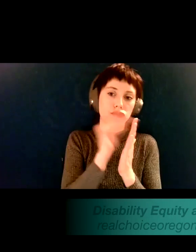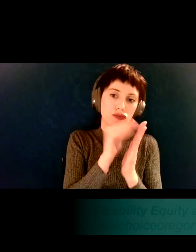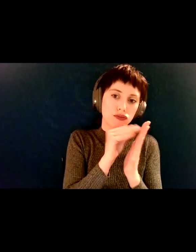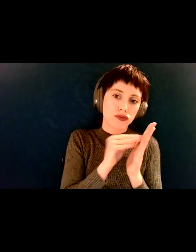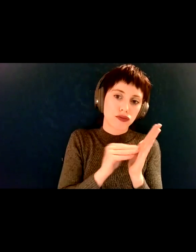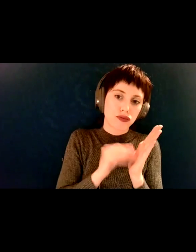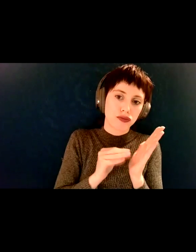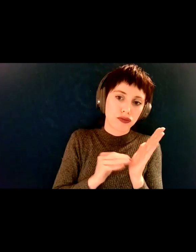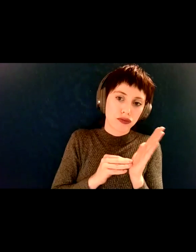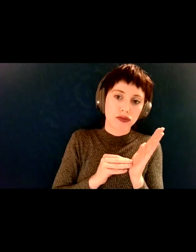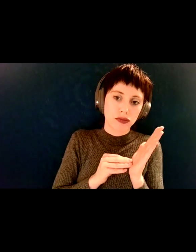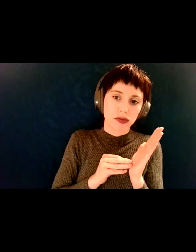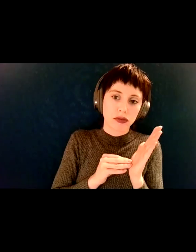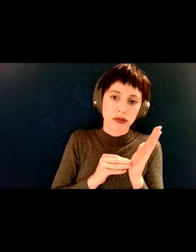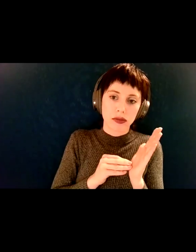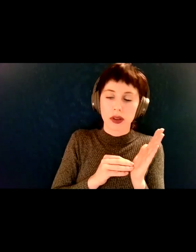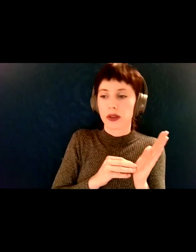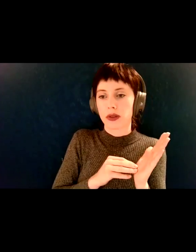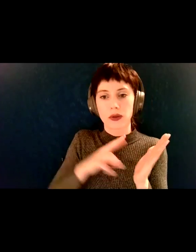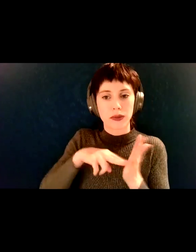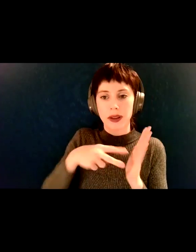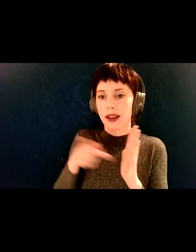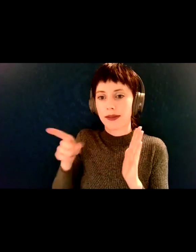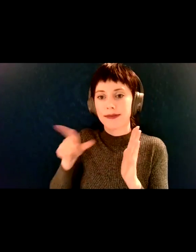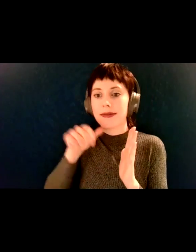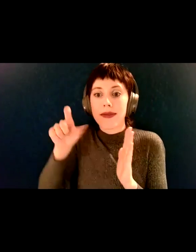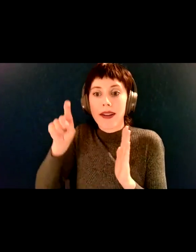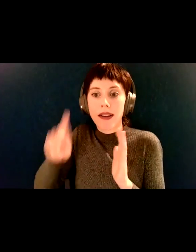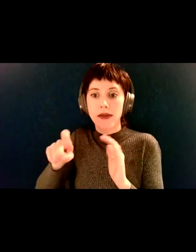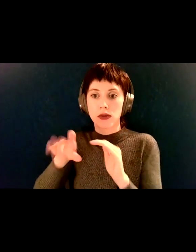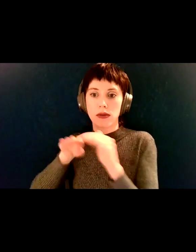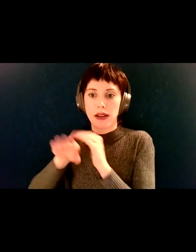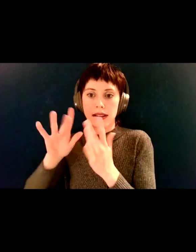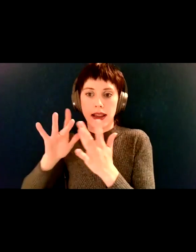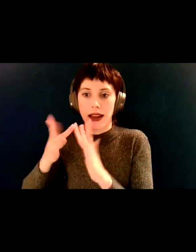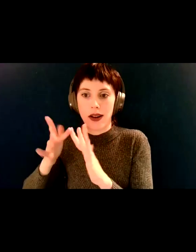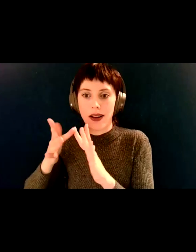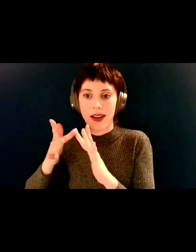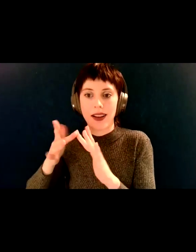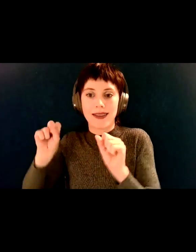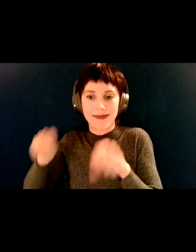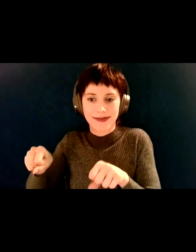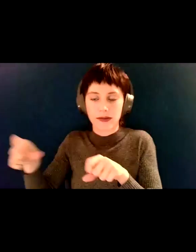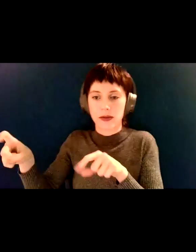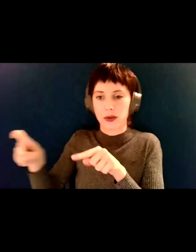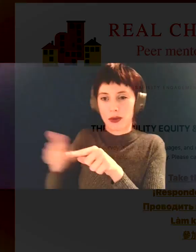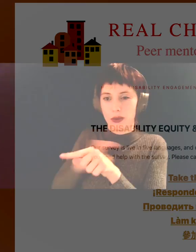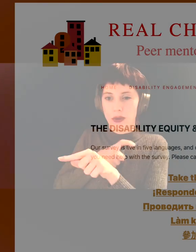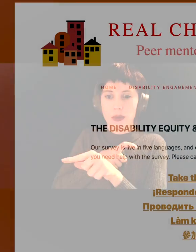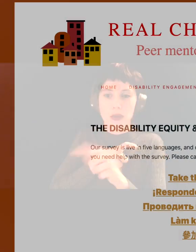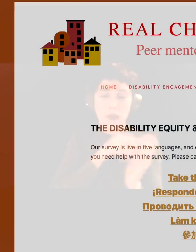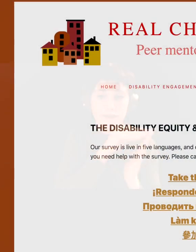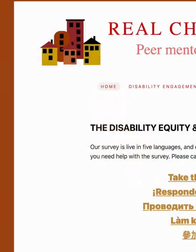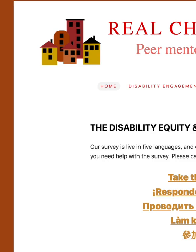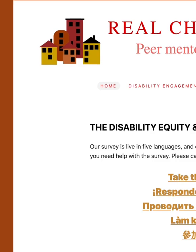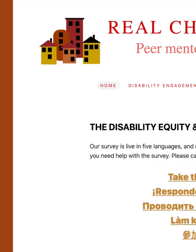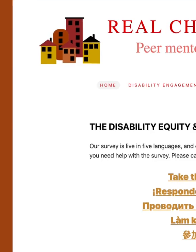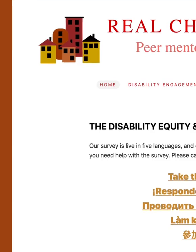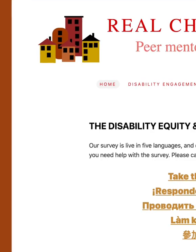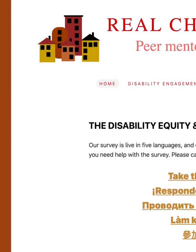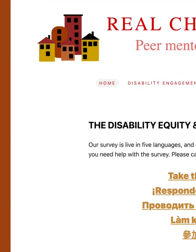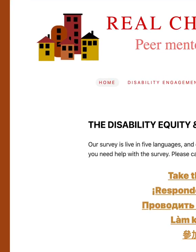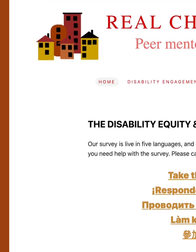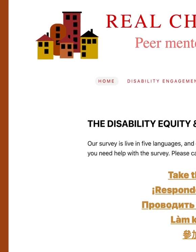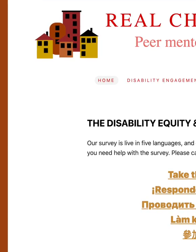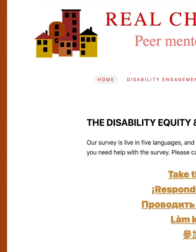they don't need to be able to see anything or get on the internet. We'll do it with them over the phone. We really want to make sure access is available.